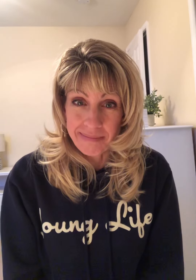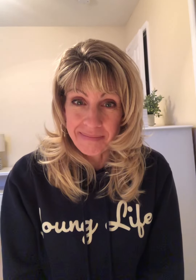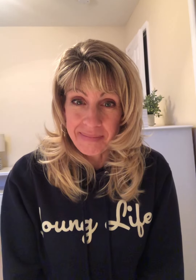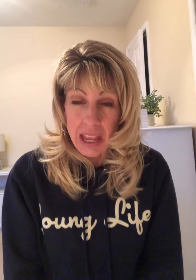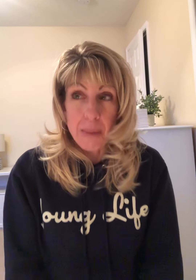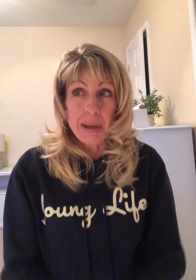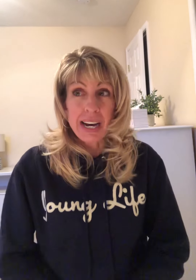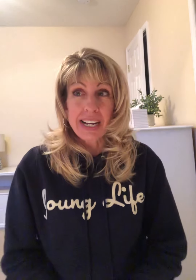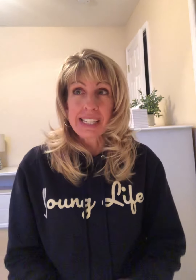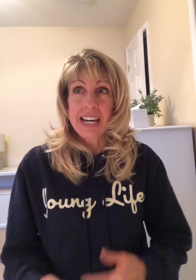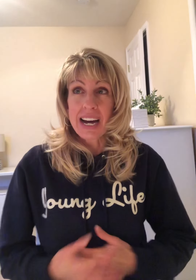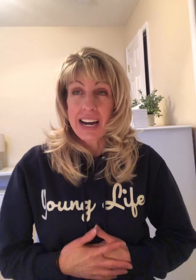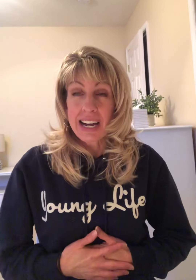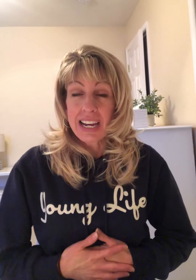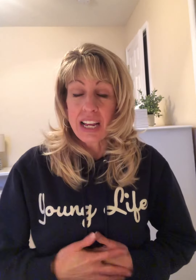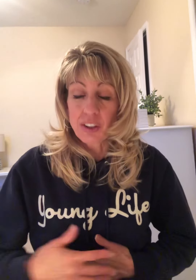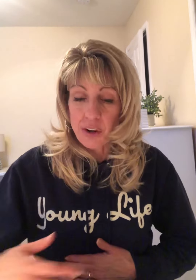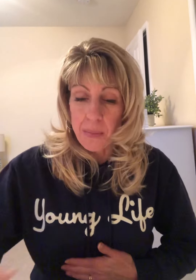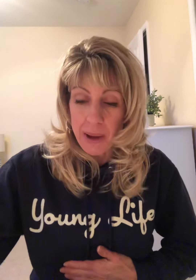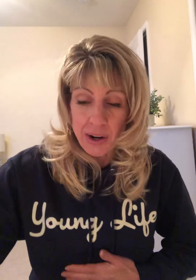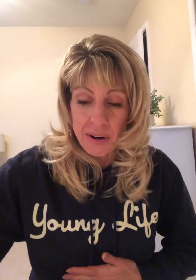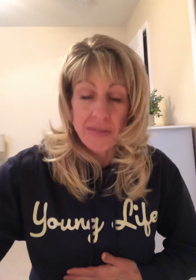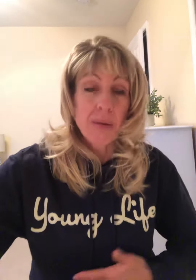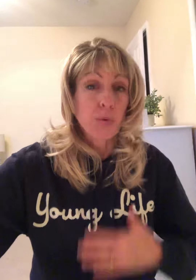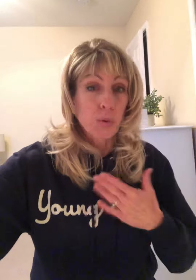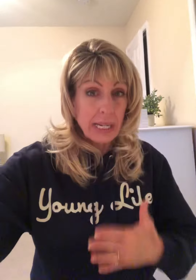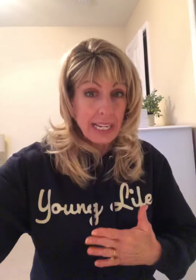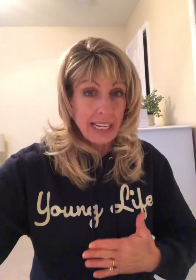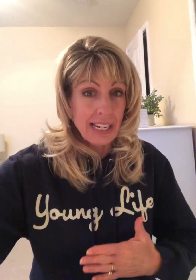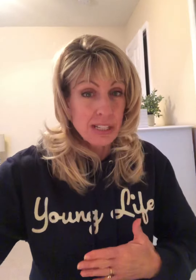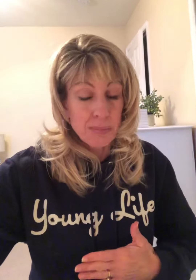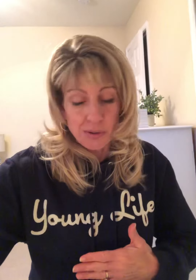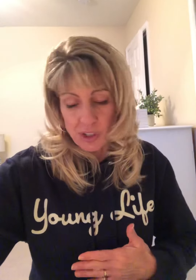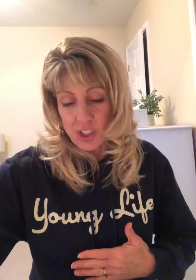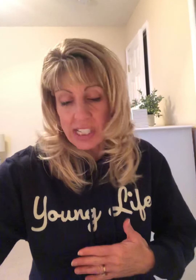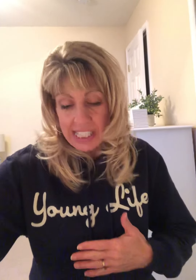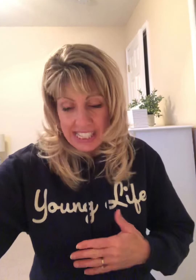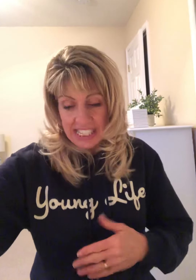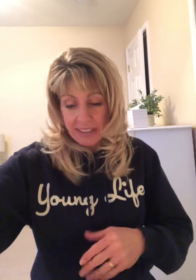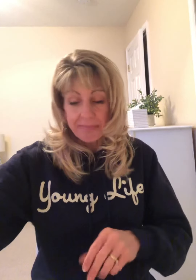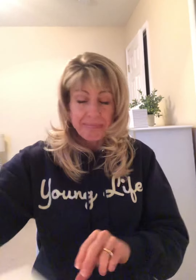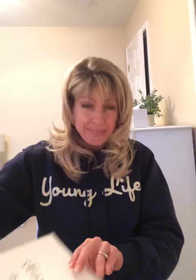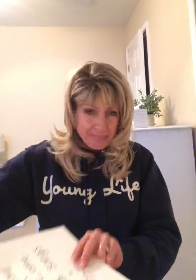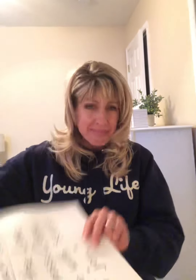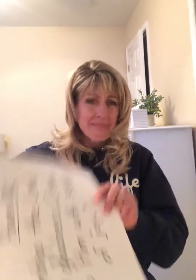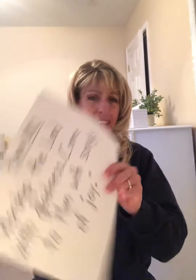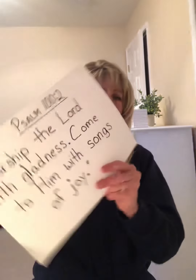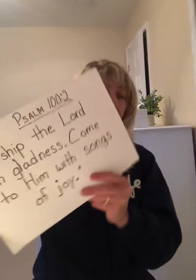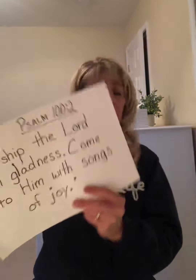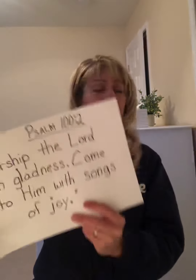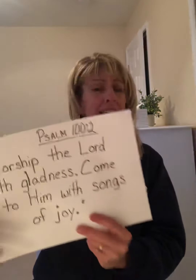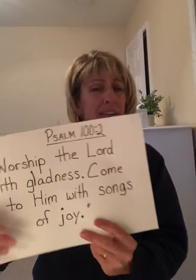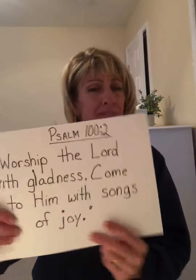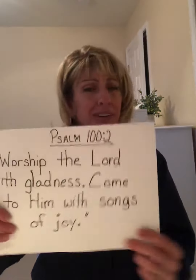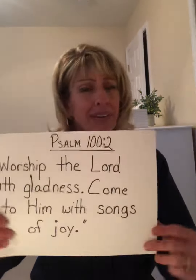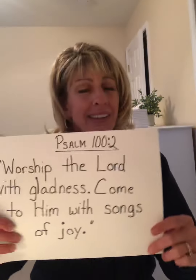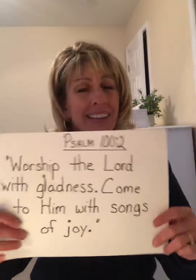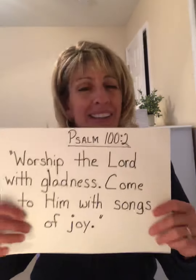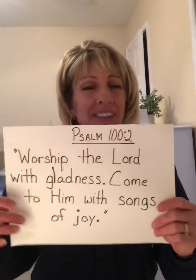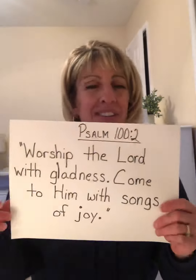And because I learn better from reading as opposed to just listening, I wrote it down for you. So